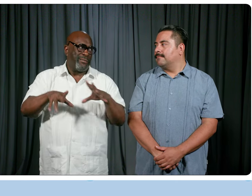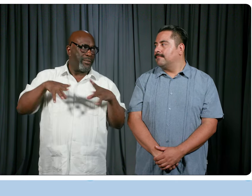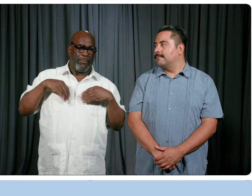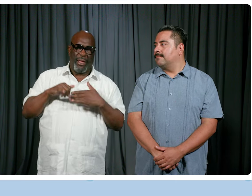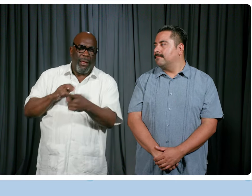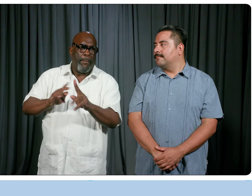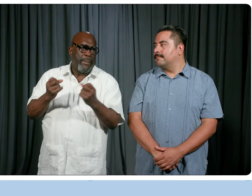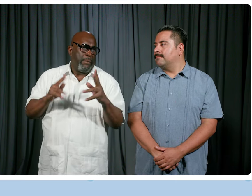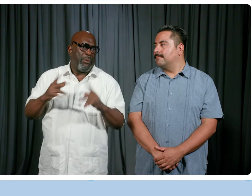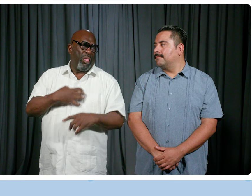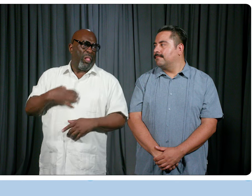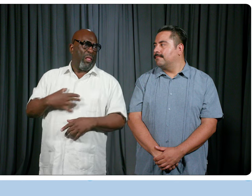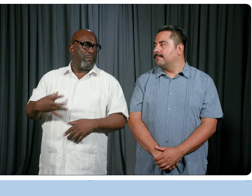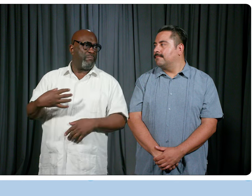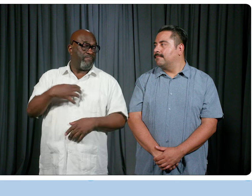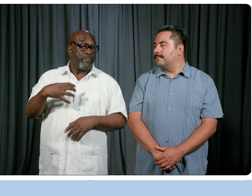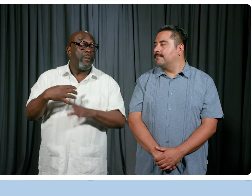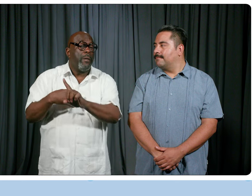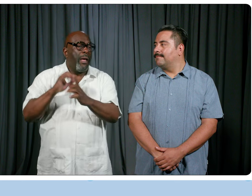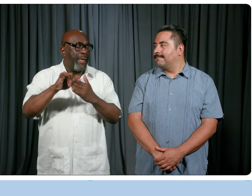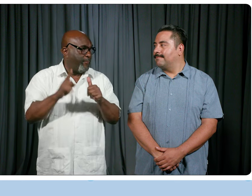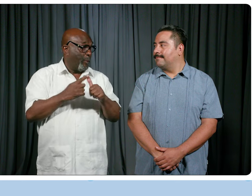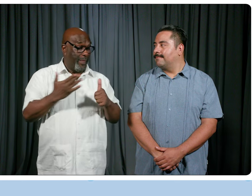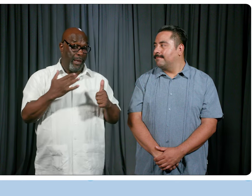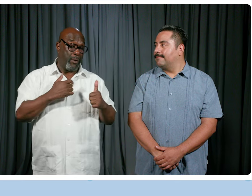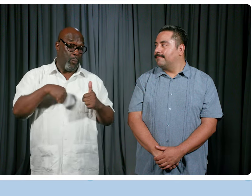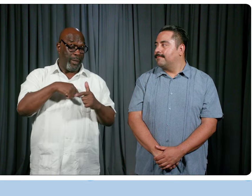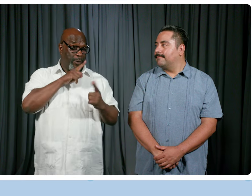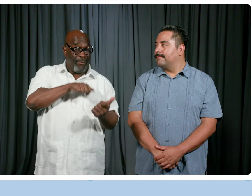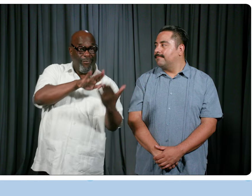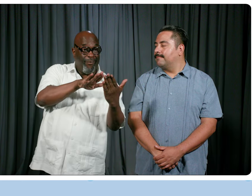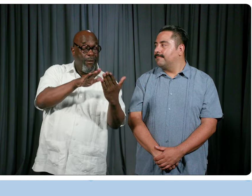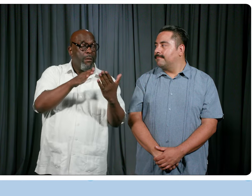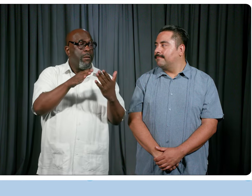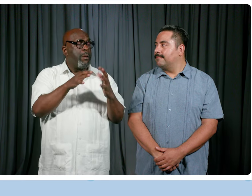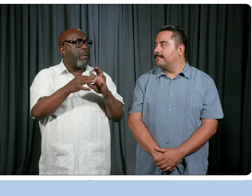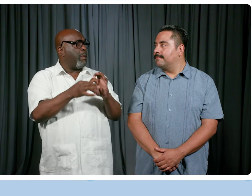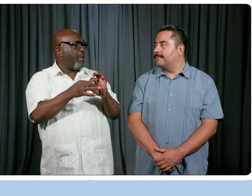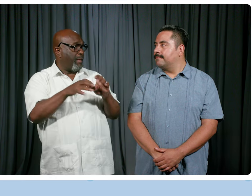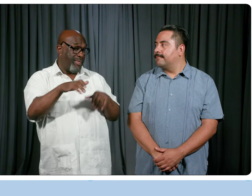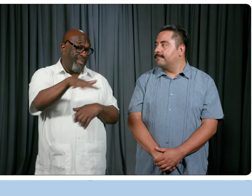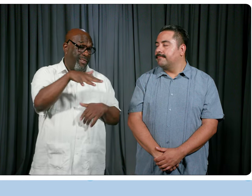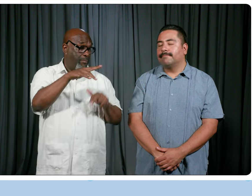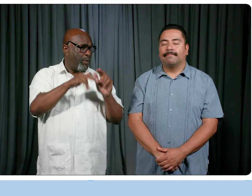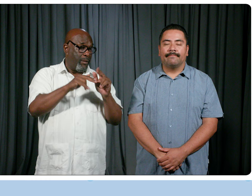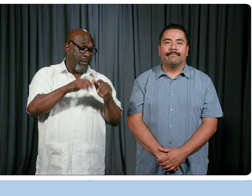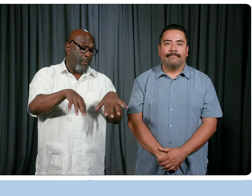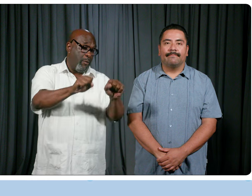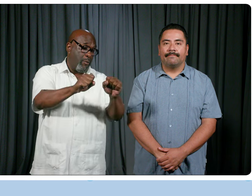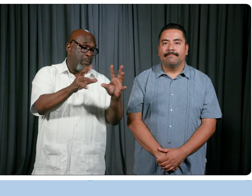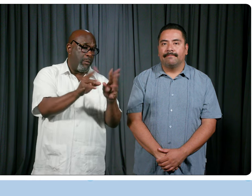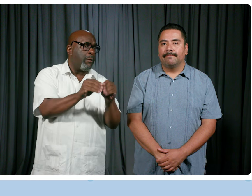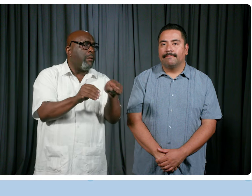to people. And so that was, you one of the first things, very first things that we really tackled with the venue was, okay, how are we going to